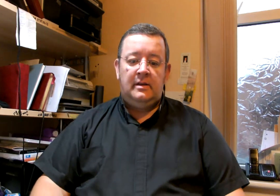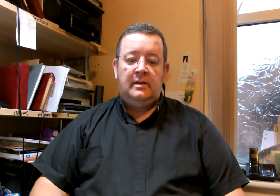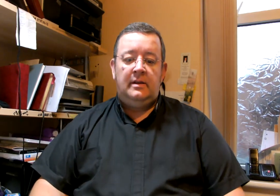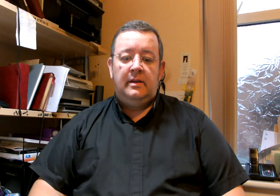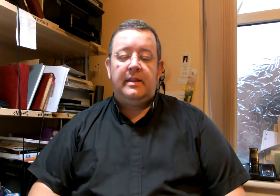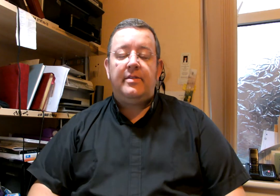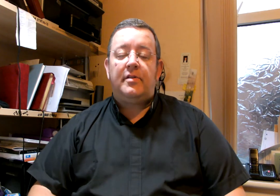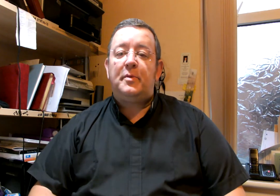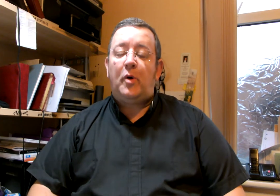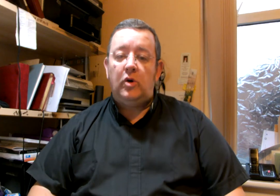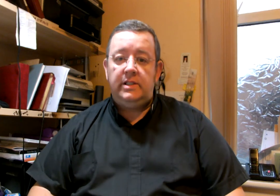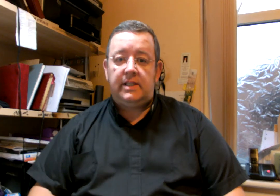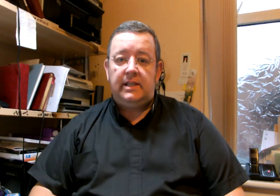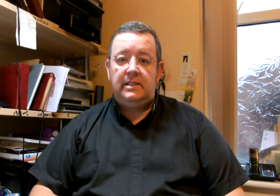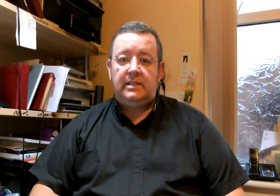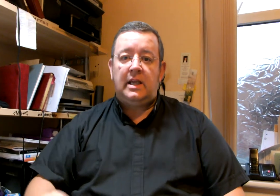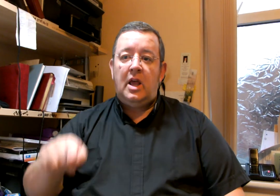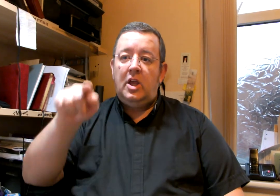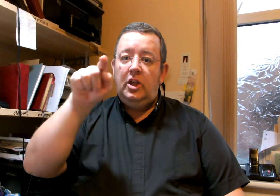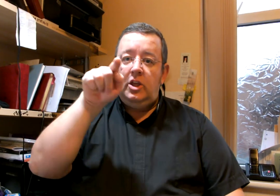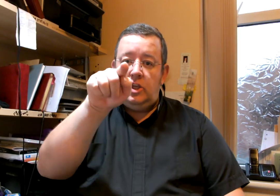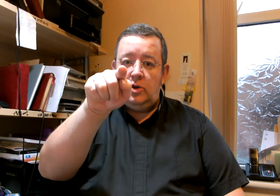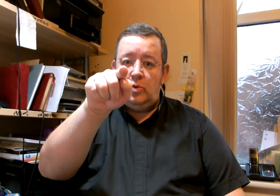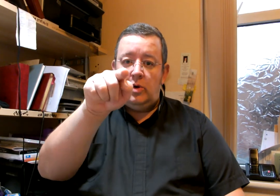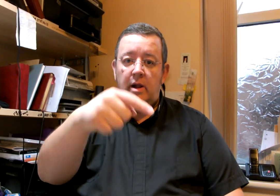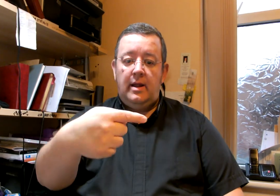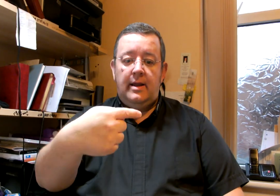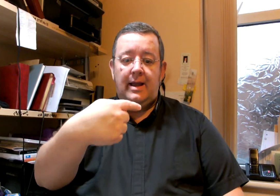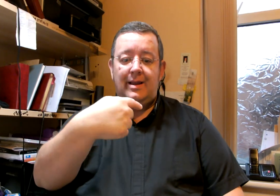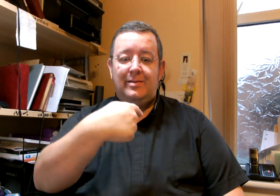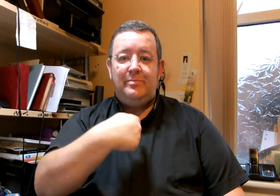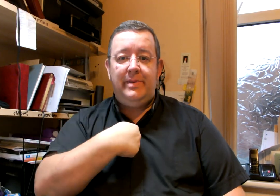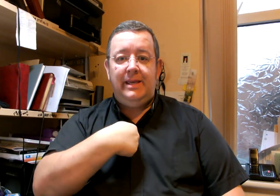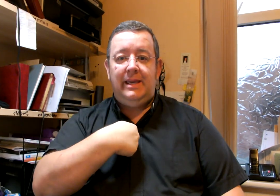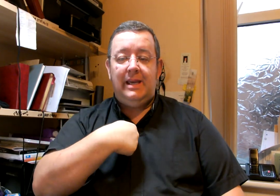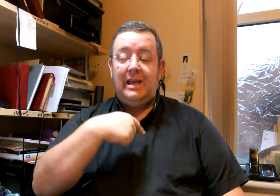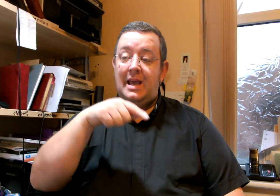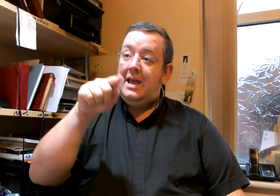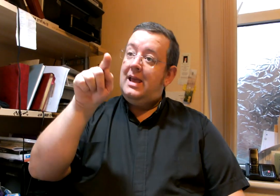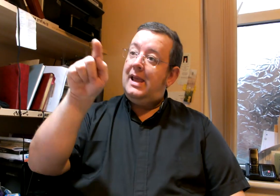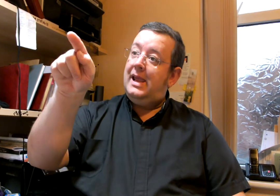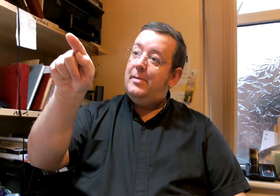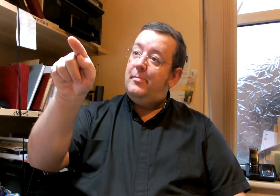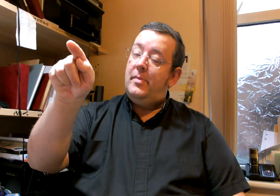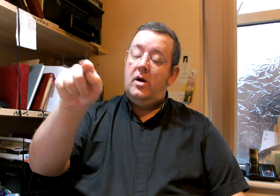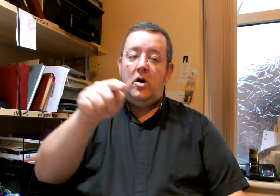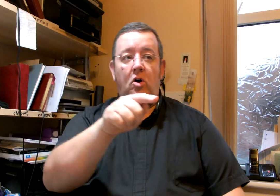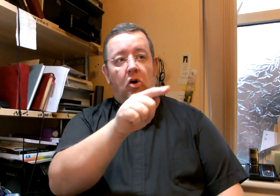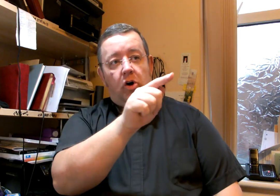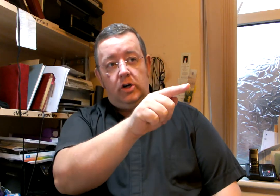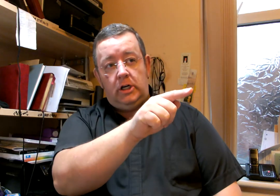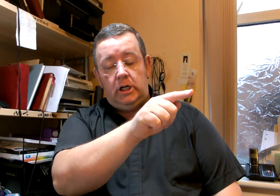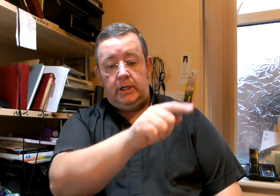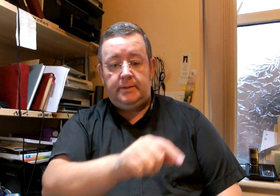then there are the pointings you me him or her her